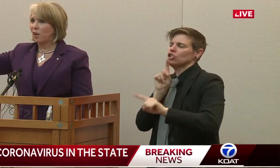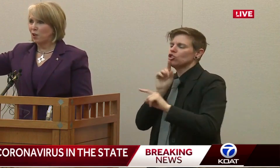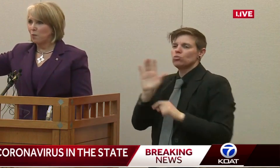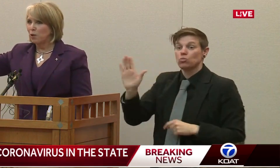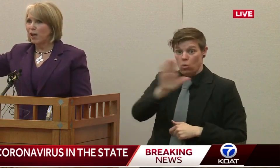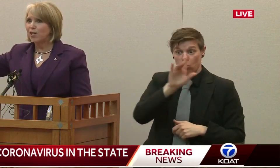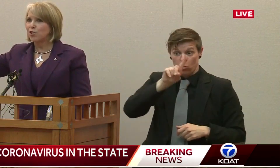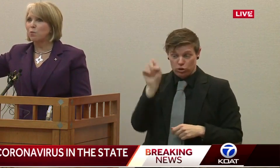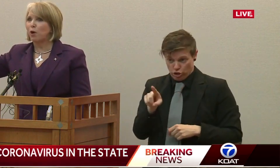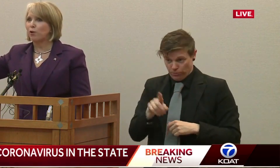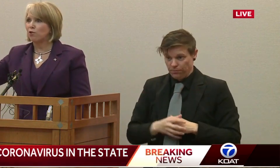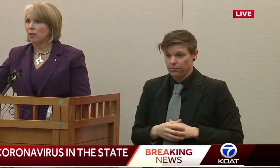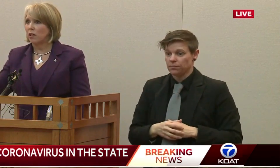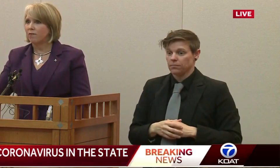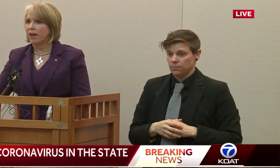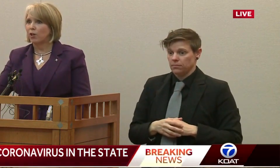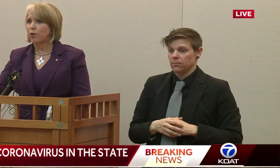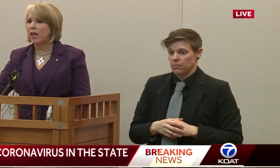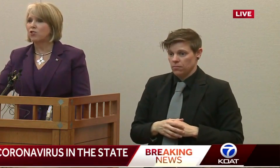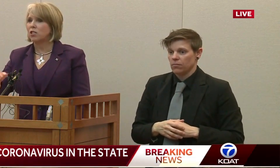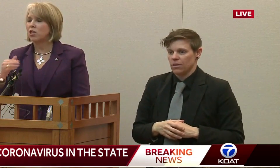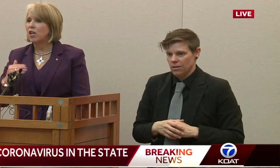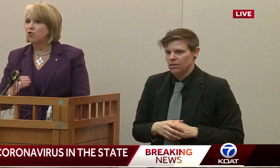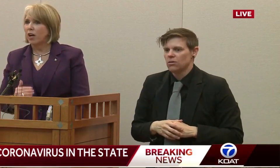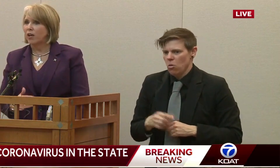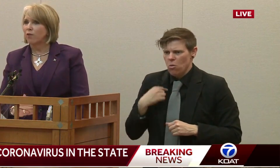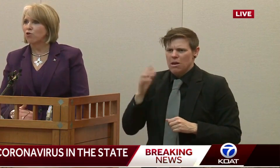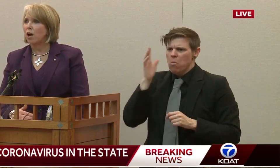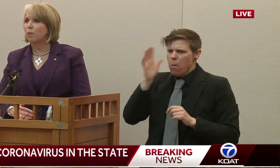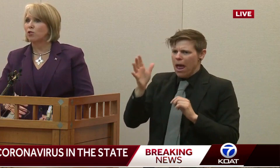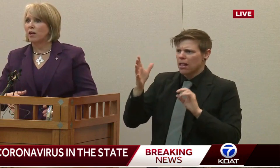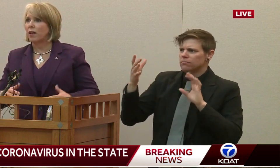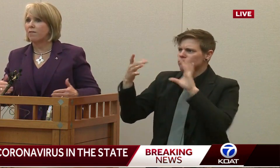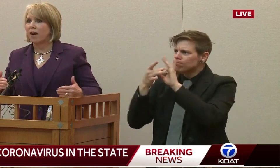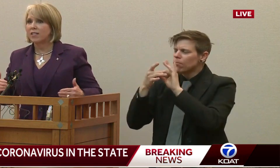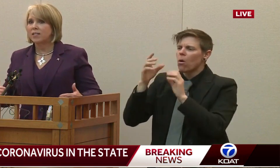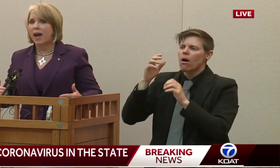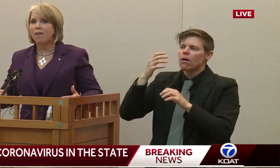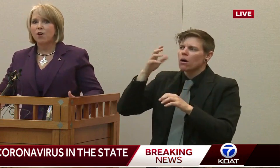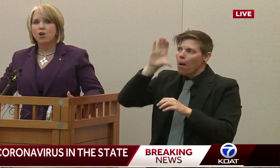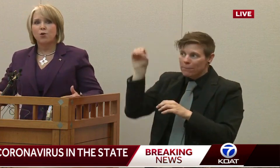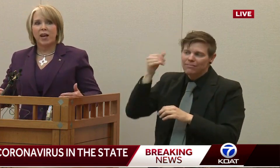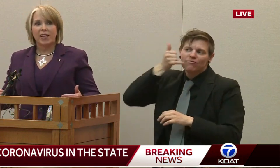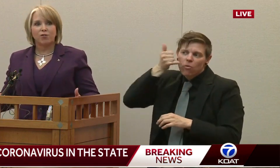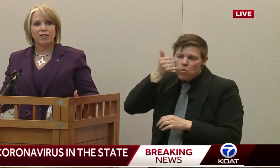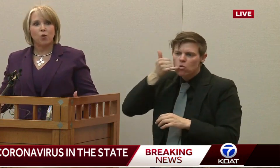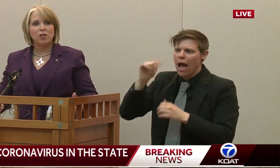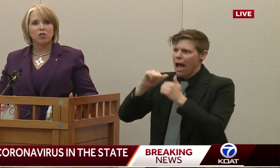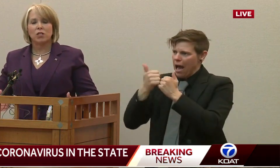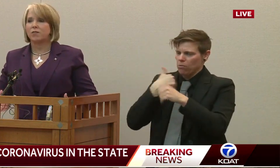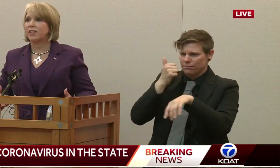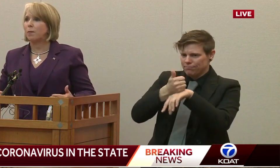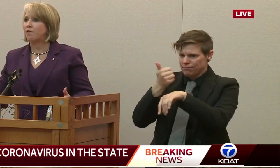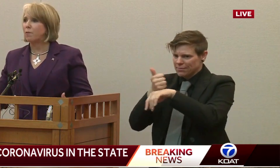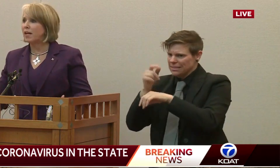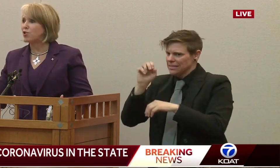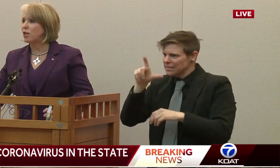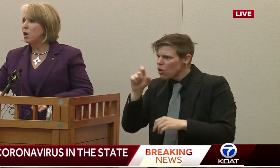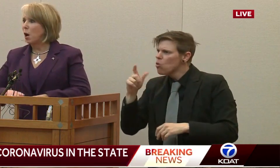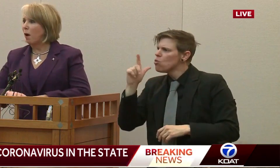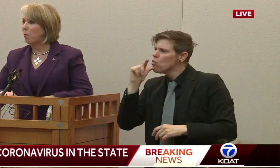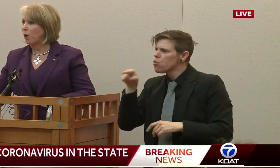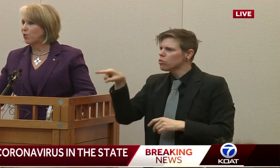right, with telecommunications partners, identifying locations, checking those numbers, identifying staff who can answer these questions, giving them